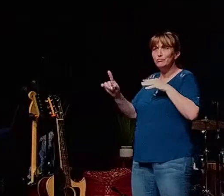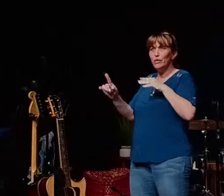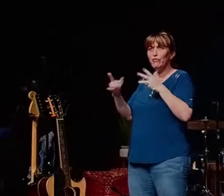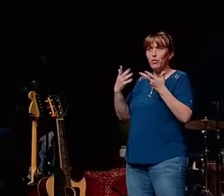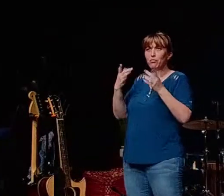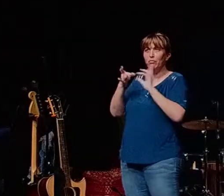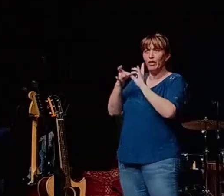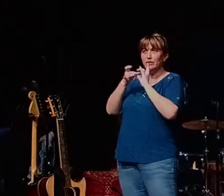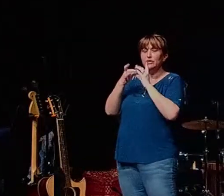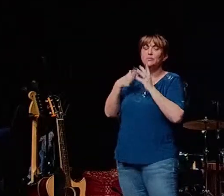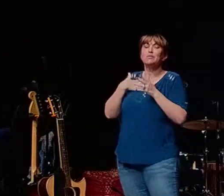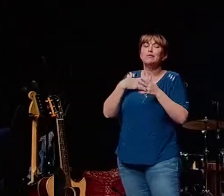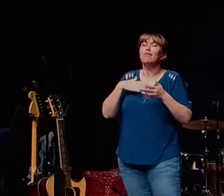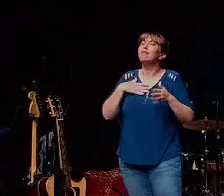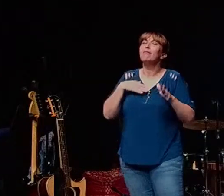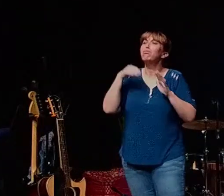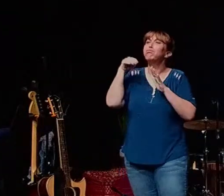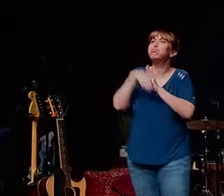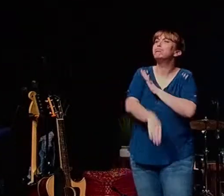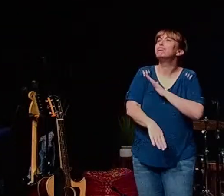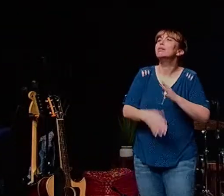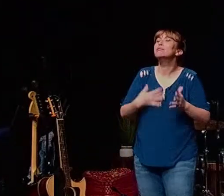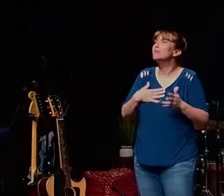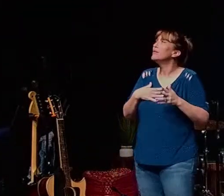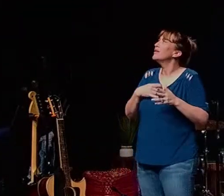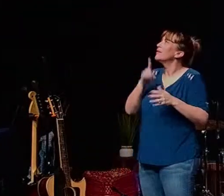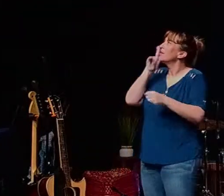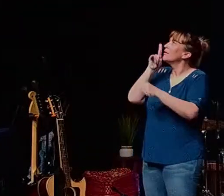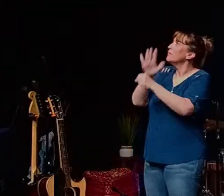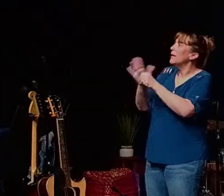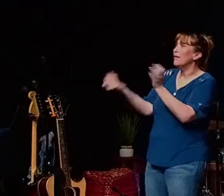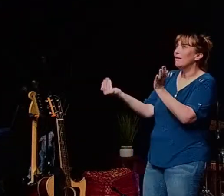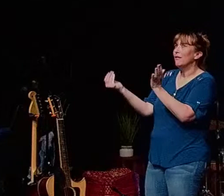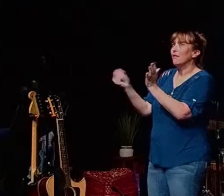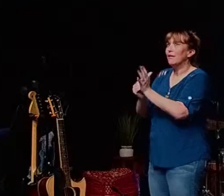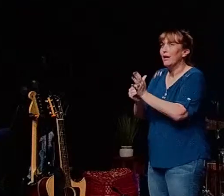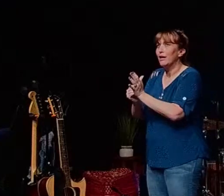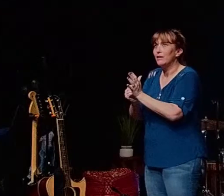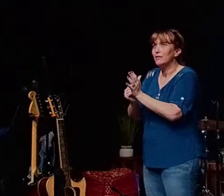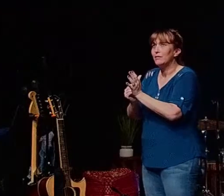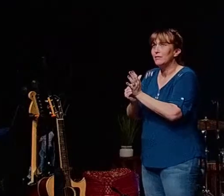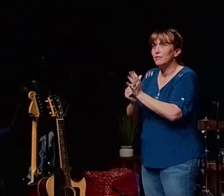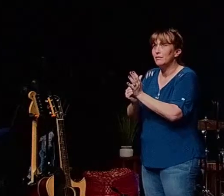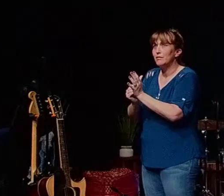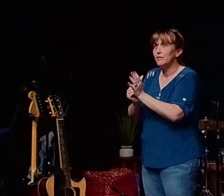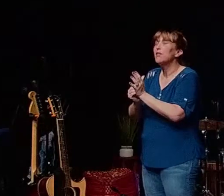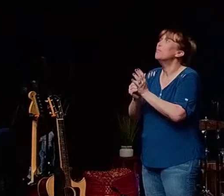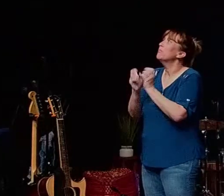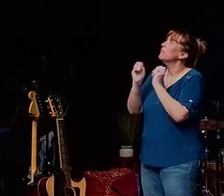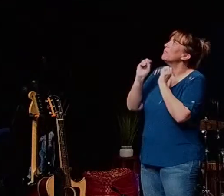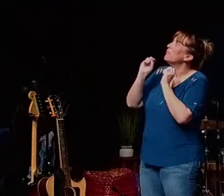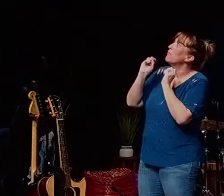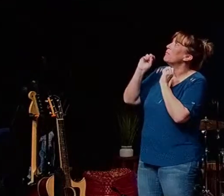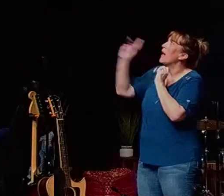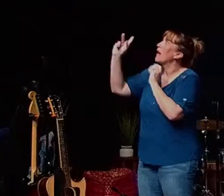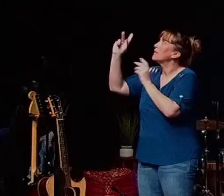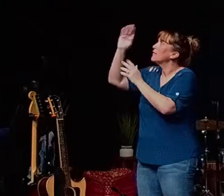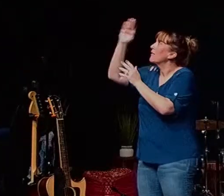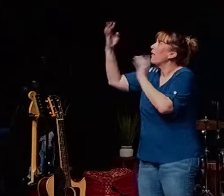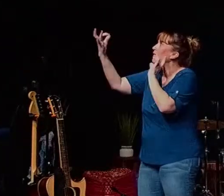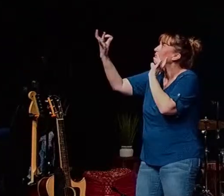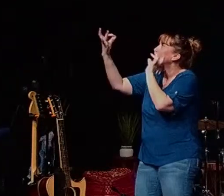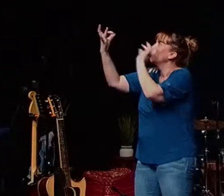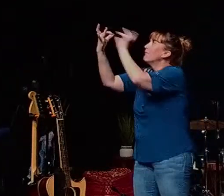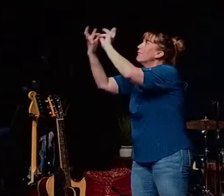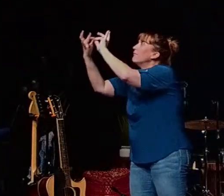you need to turn yourself in by just recommitting being restored to a relationship with god into a relationship with the